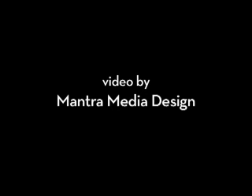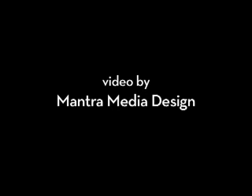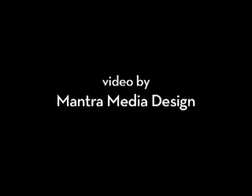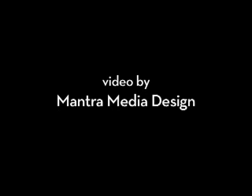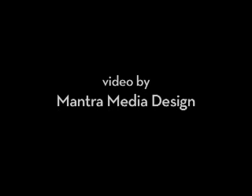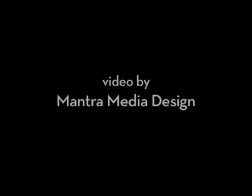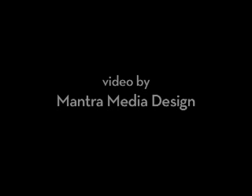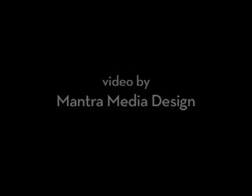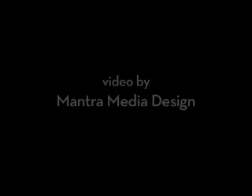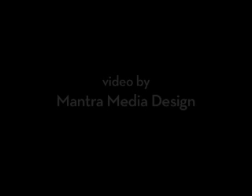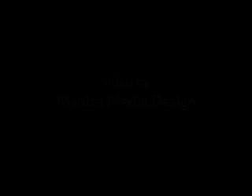of California You